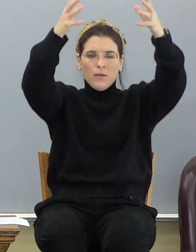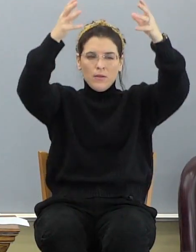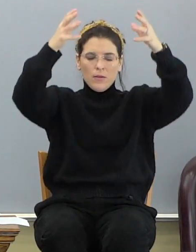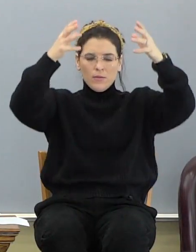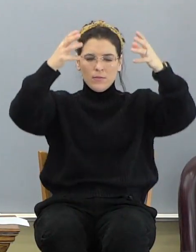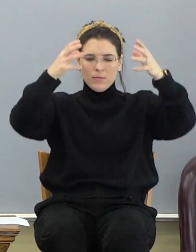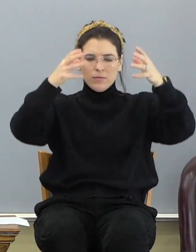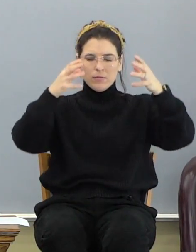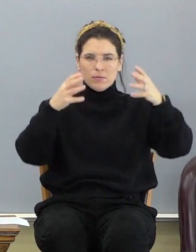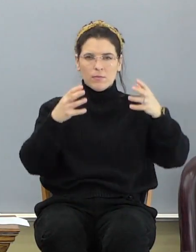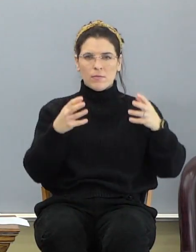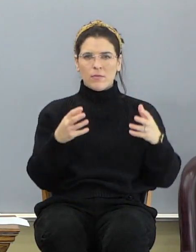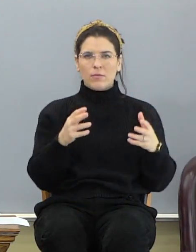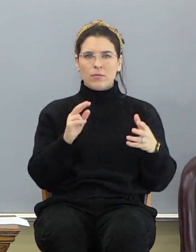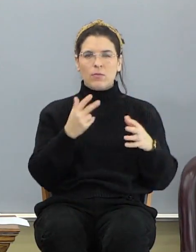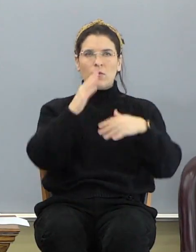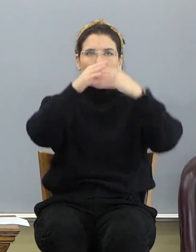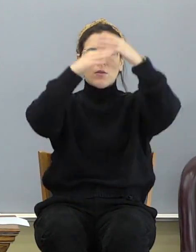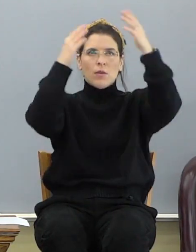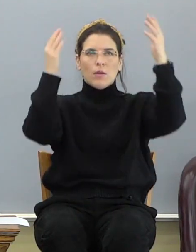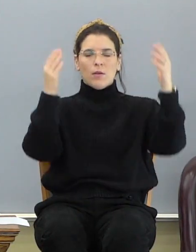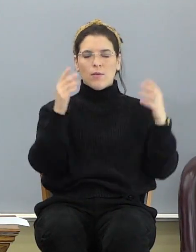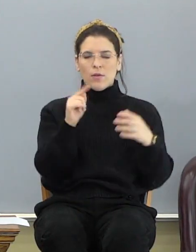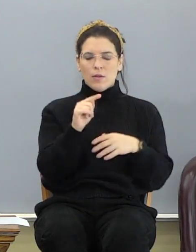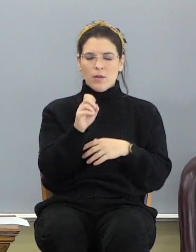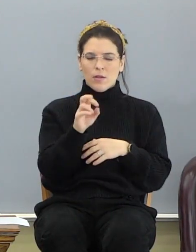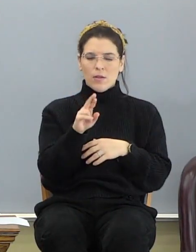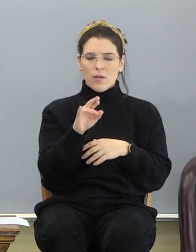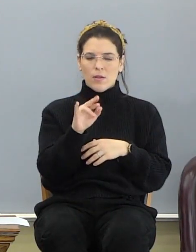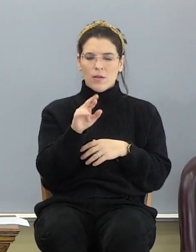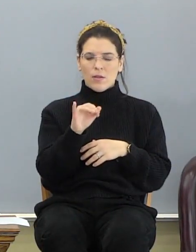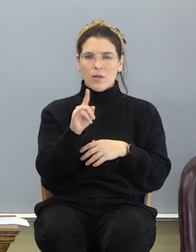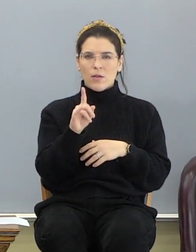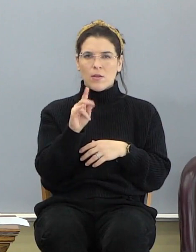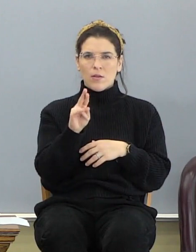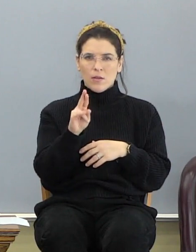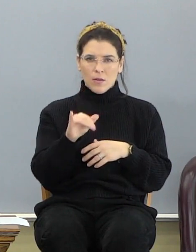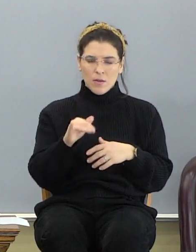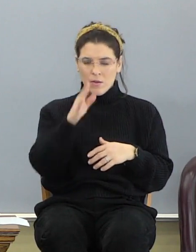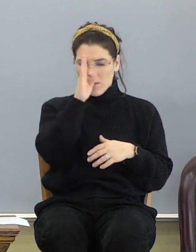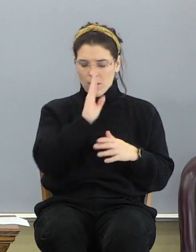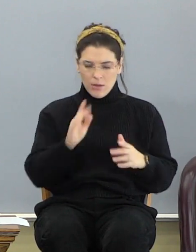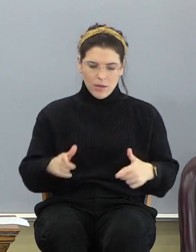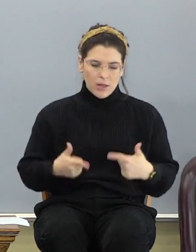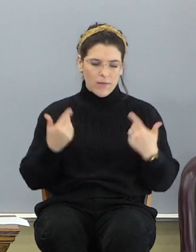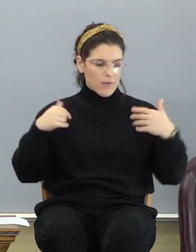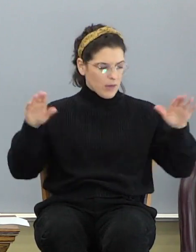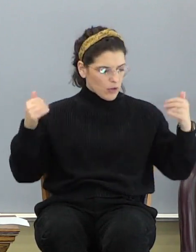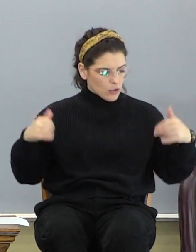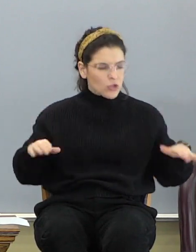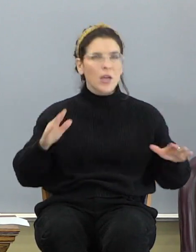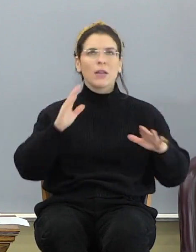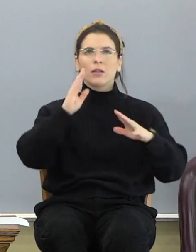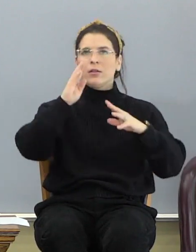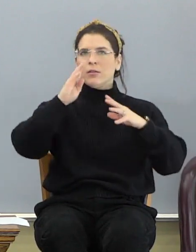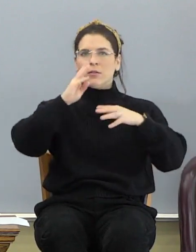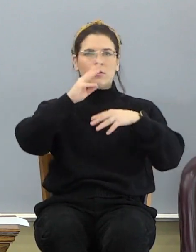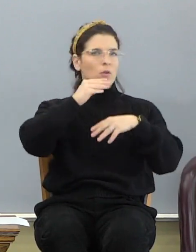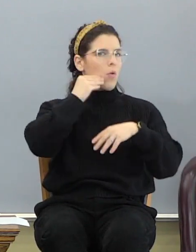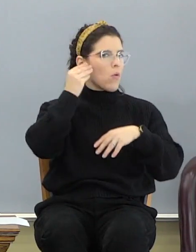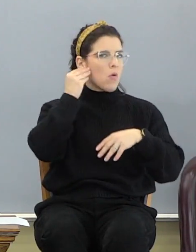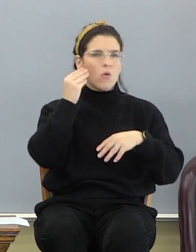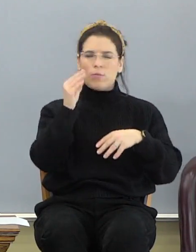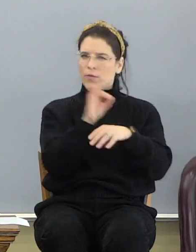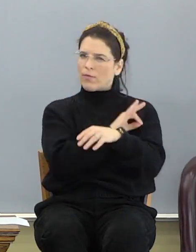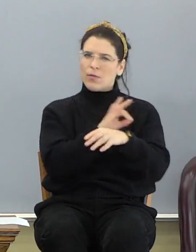heaven. So the third heaven is the territory in the heavens where God lives, where the angelic creation is, and where there's function where the city